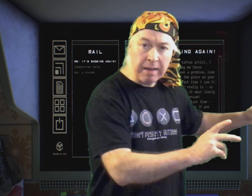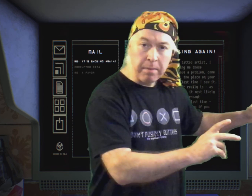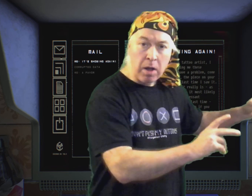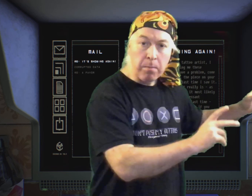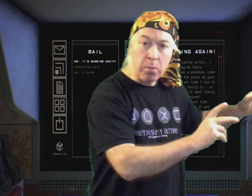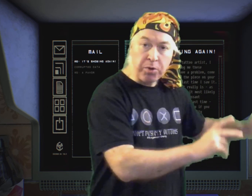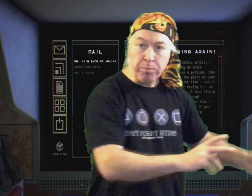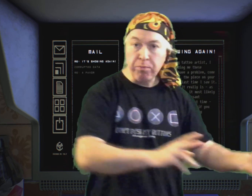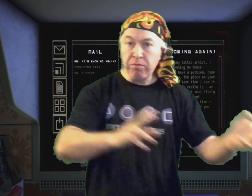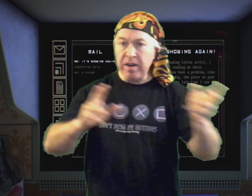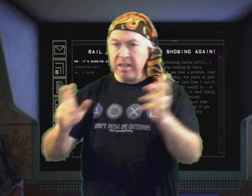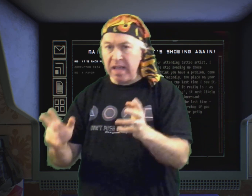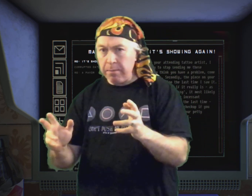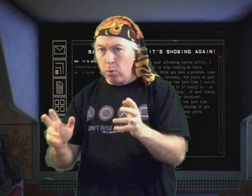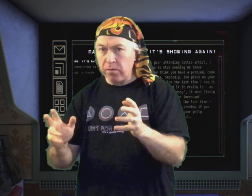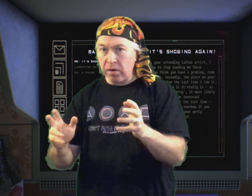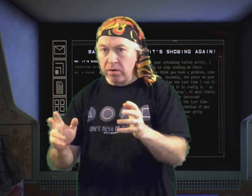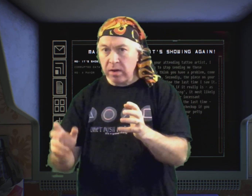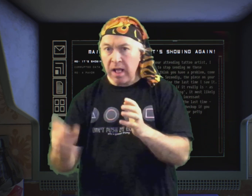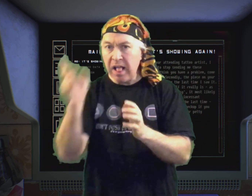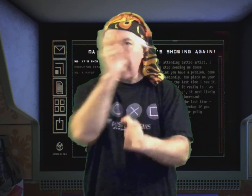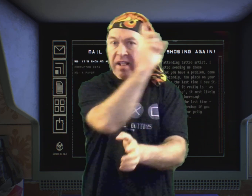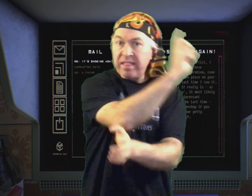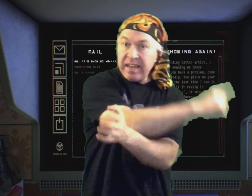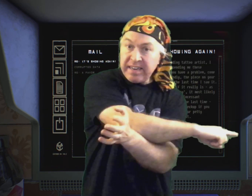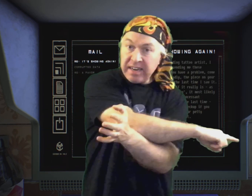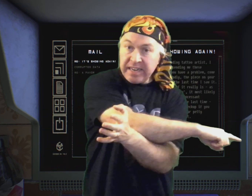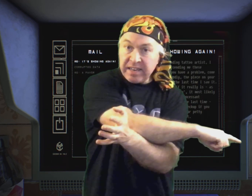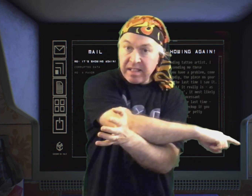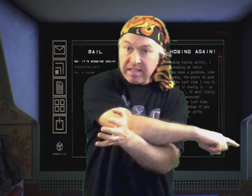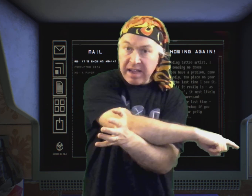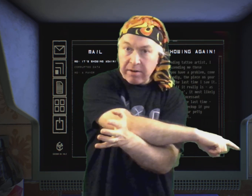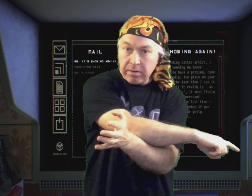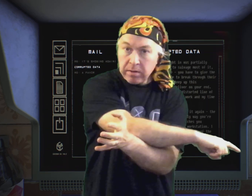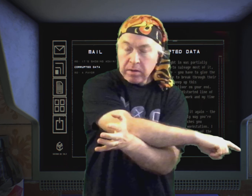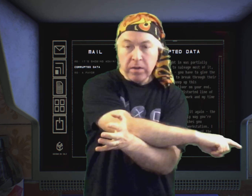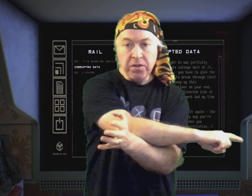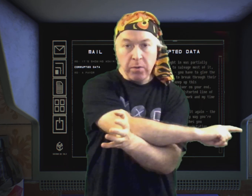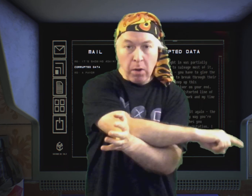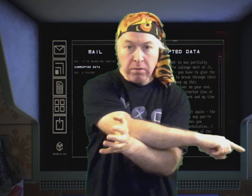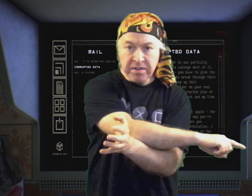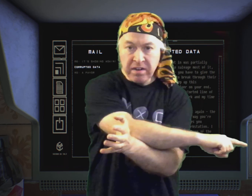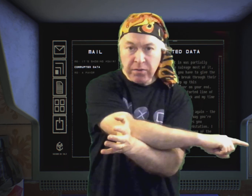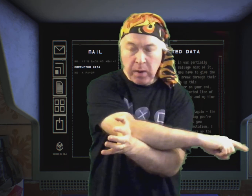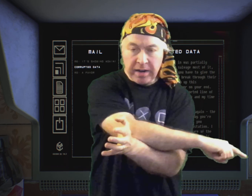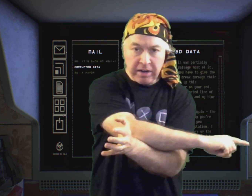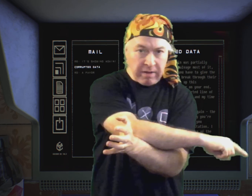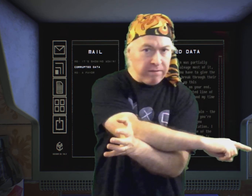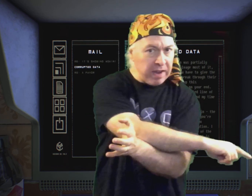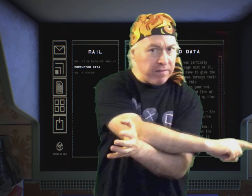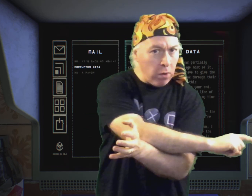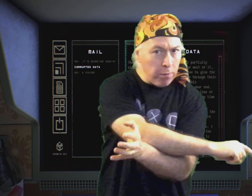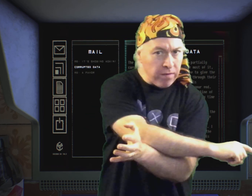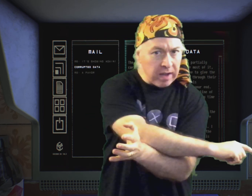But when you bring them over, they delete there. So all the stuff you had in Grand Theft Auto 5,